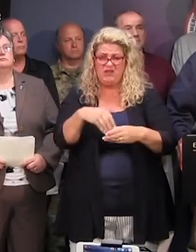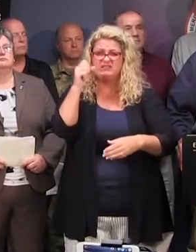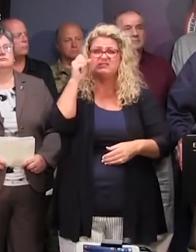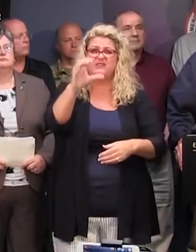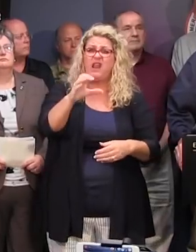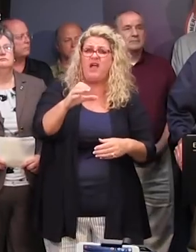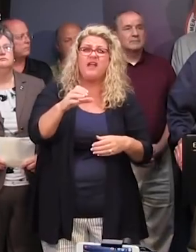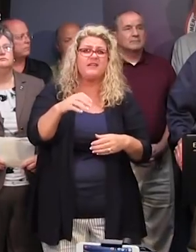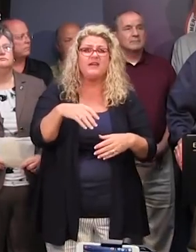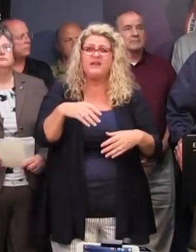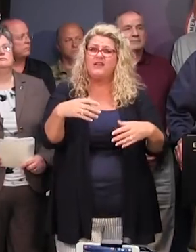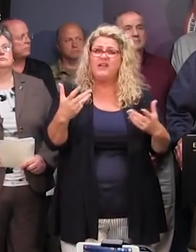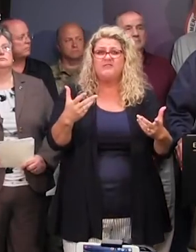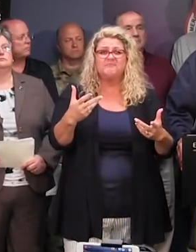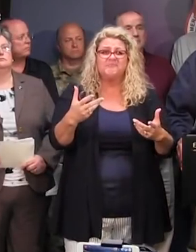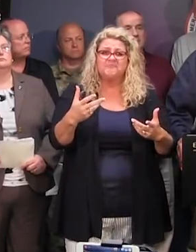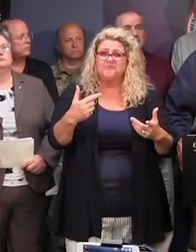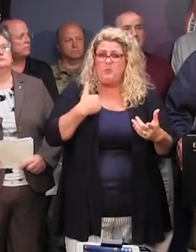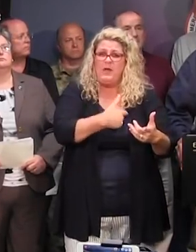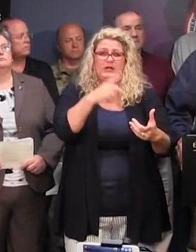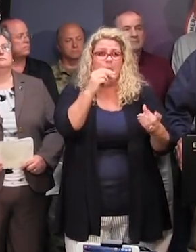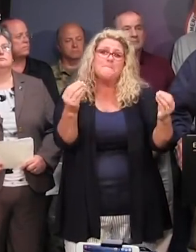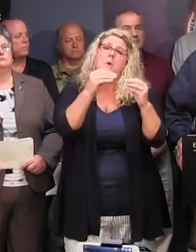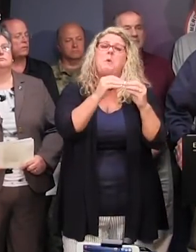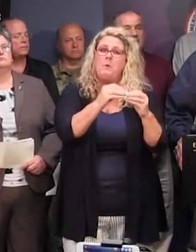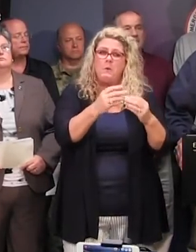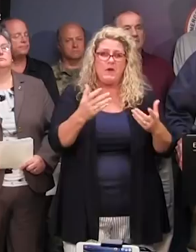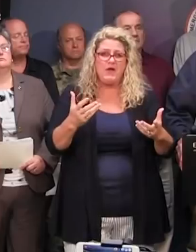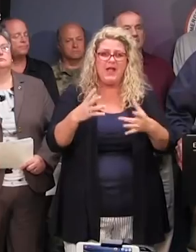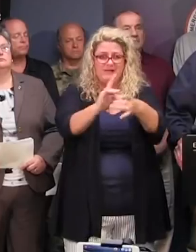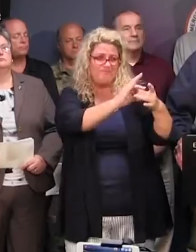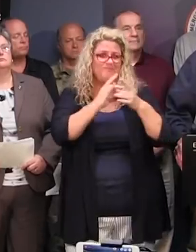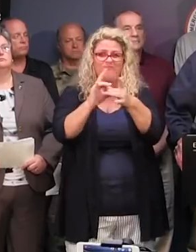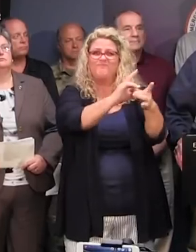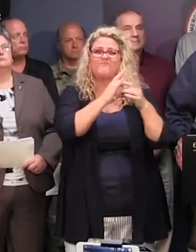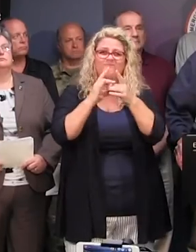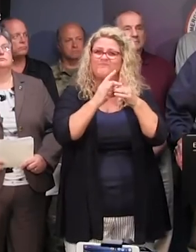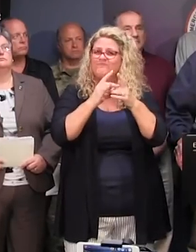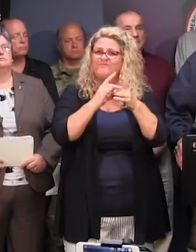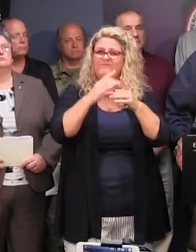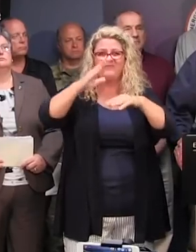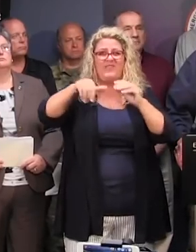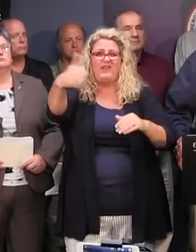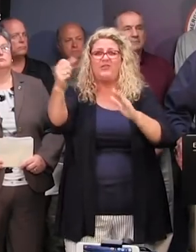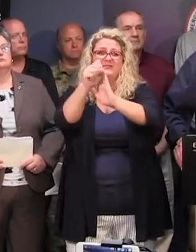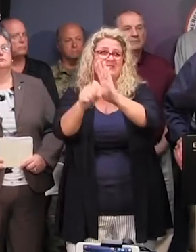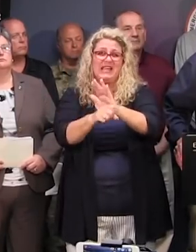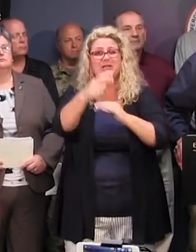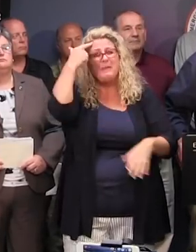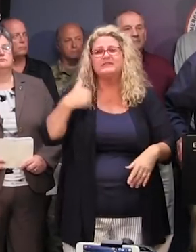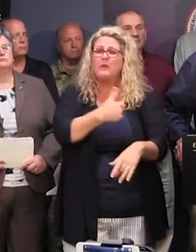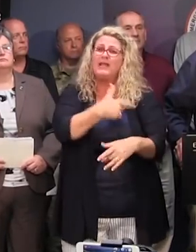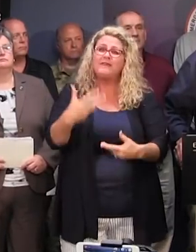may be doing more in a more coordinated fashion than a lot of other states have. We've been through